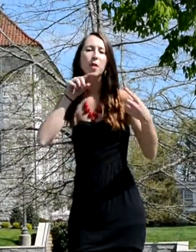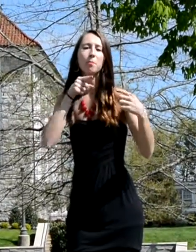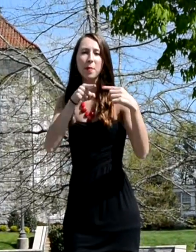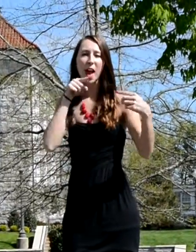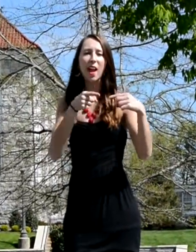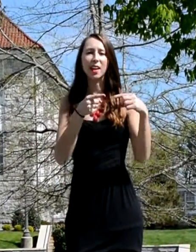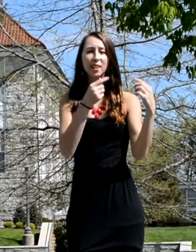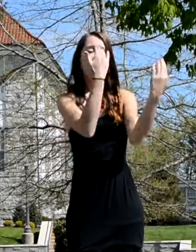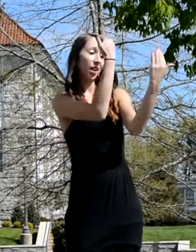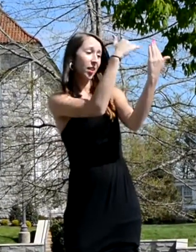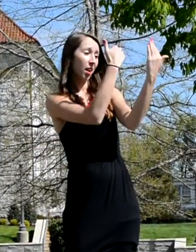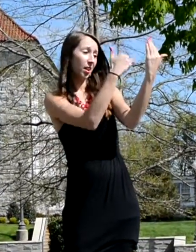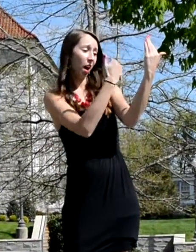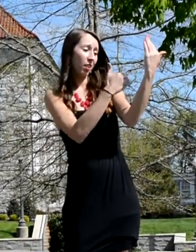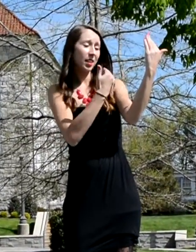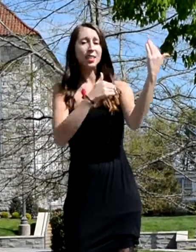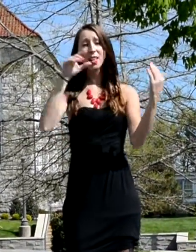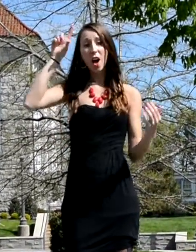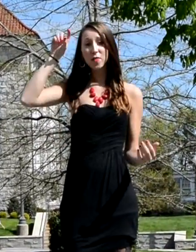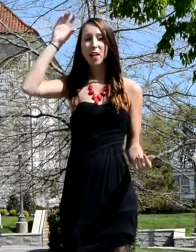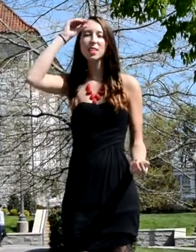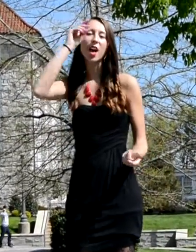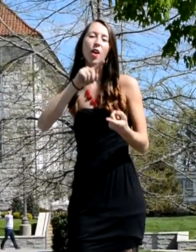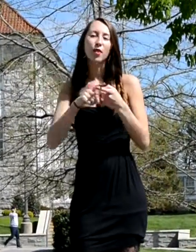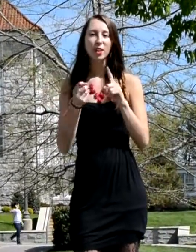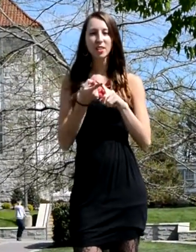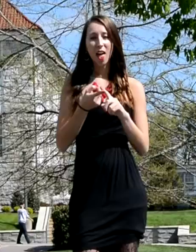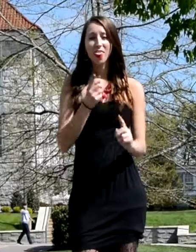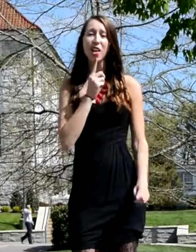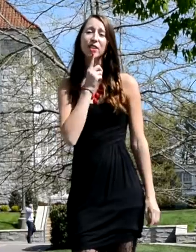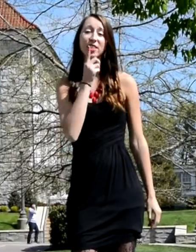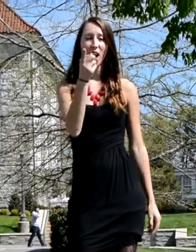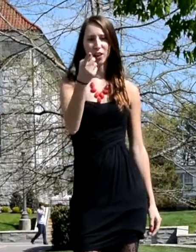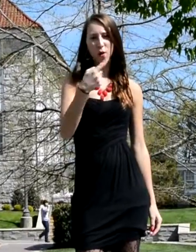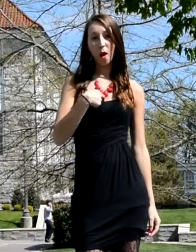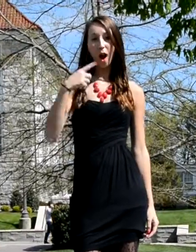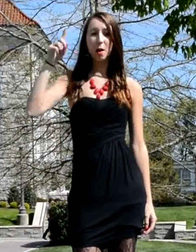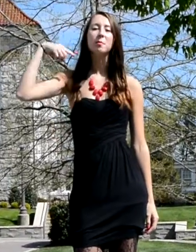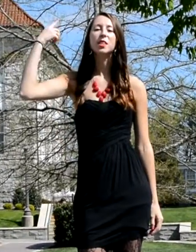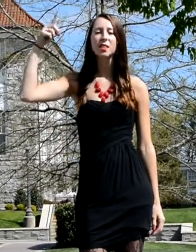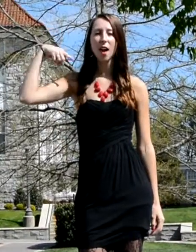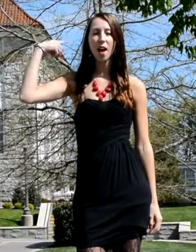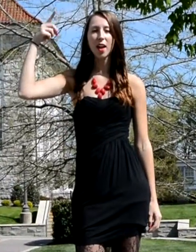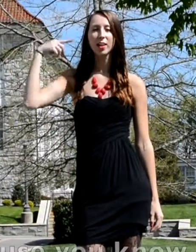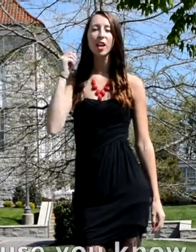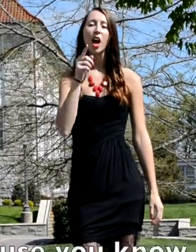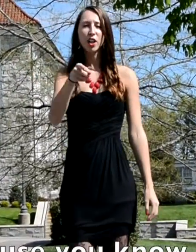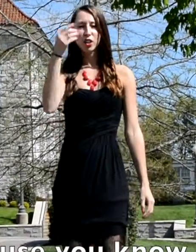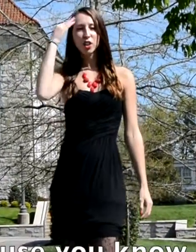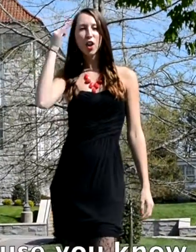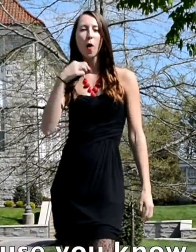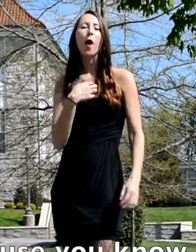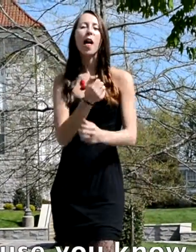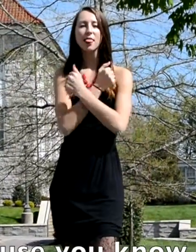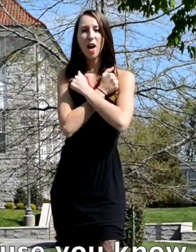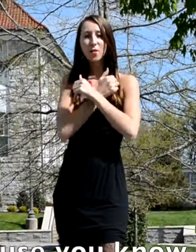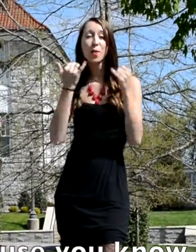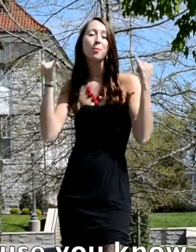the pain Got a long list of ex-lovers They'll tell you I'm insane Cause you know I love the